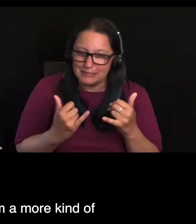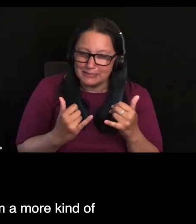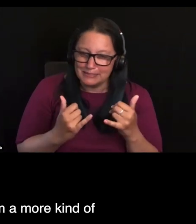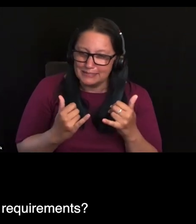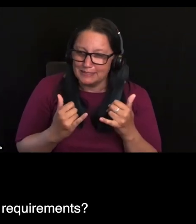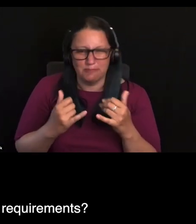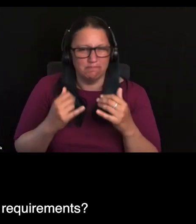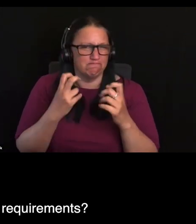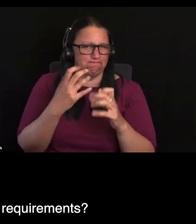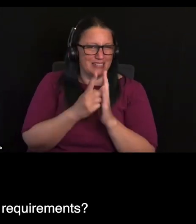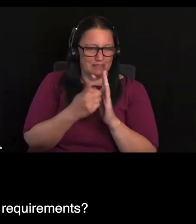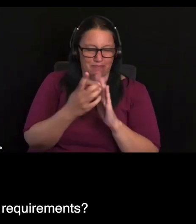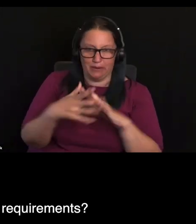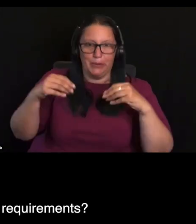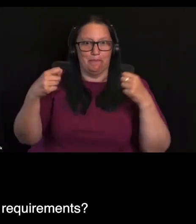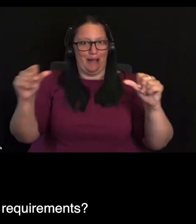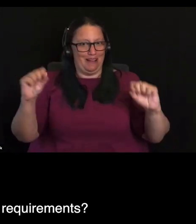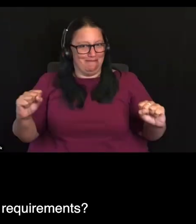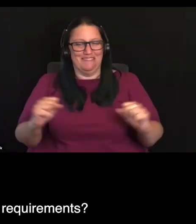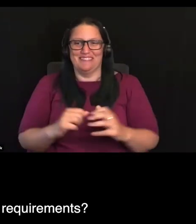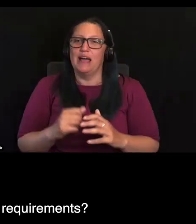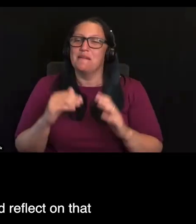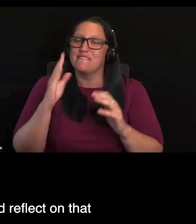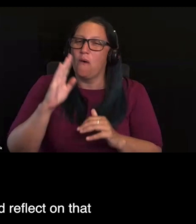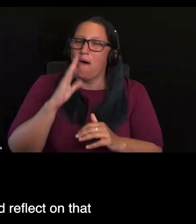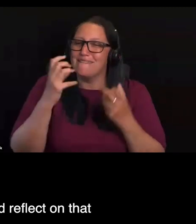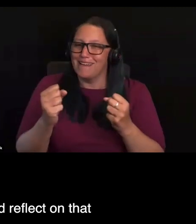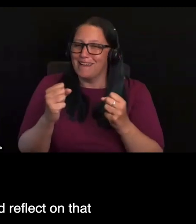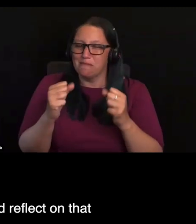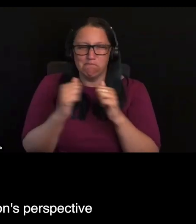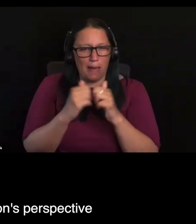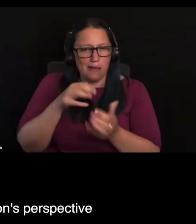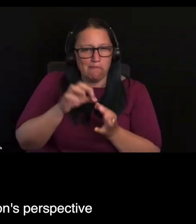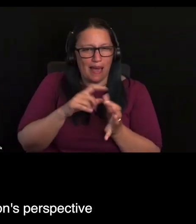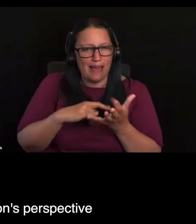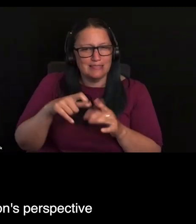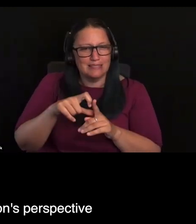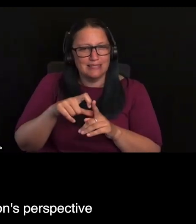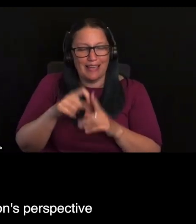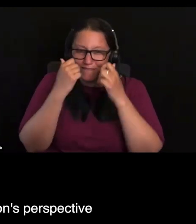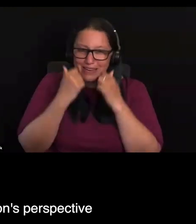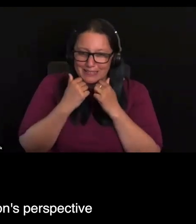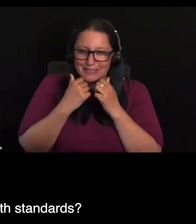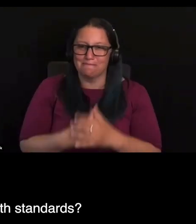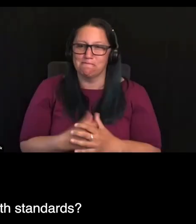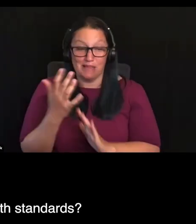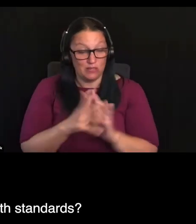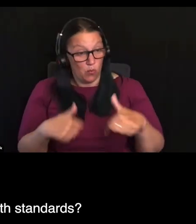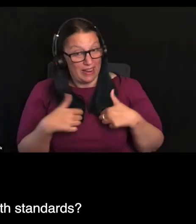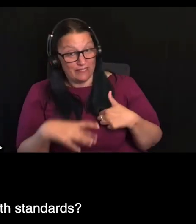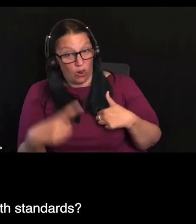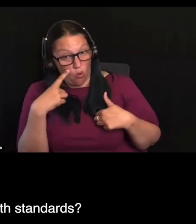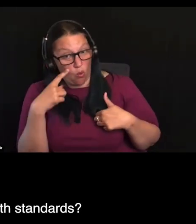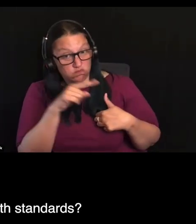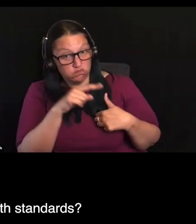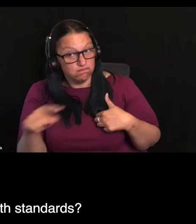a more kind of paper-based way of evidencing requirements? And I was wondering if you could reflect on that even from the Health Commission's perspective and the embedding